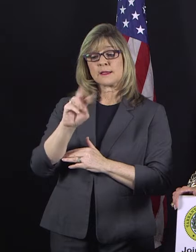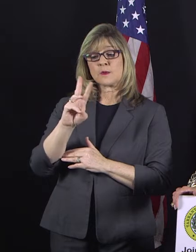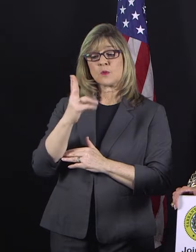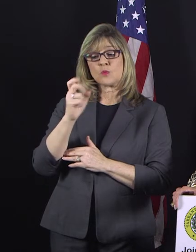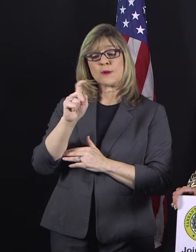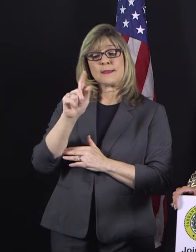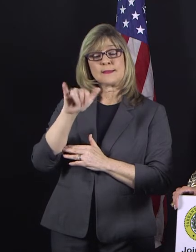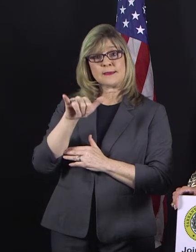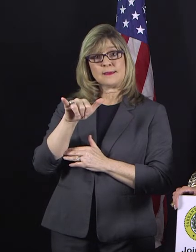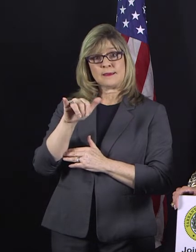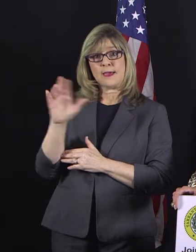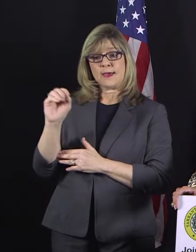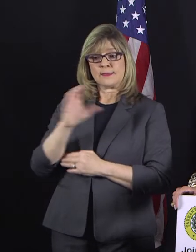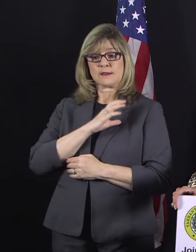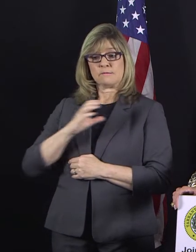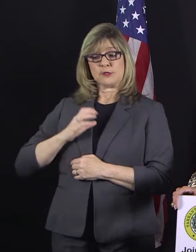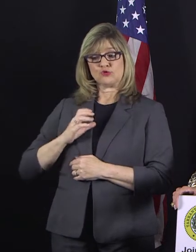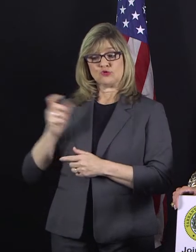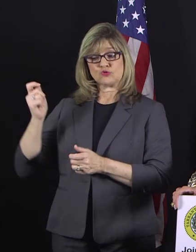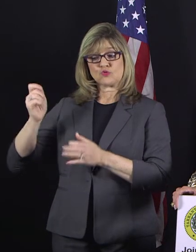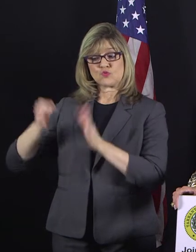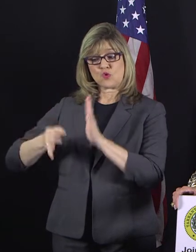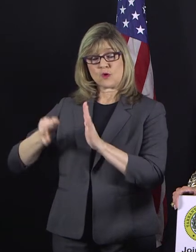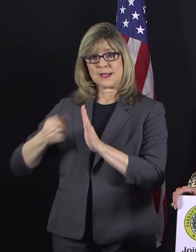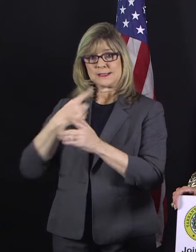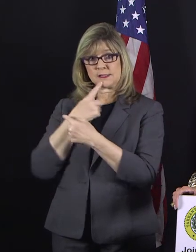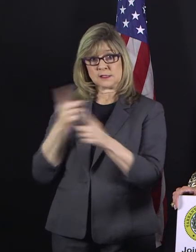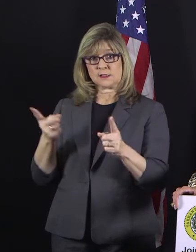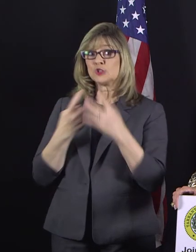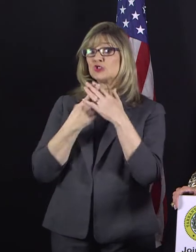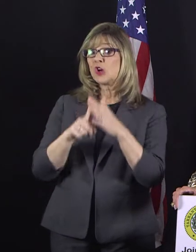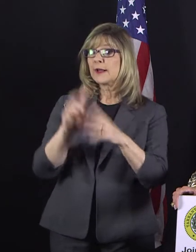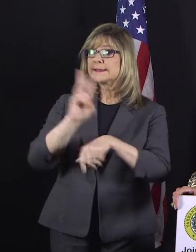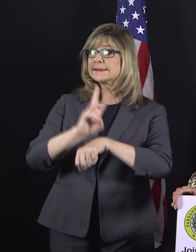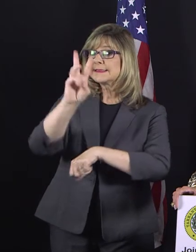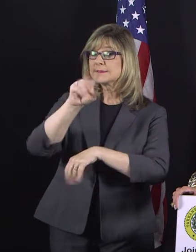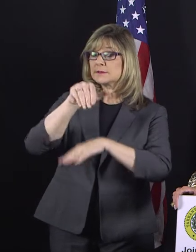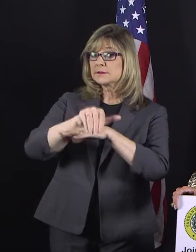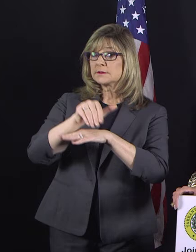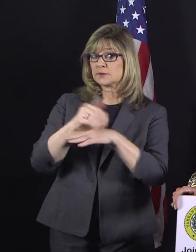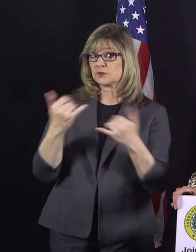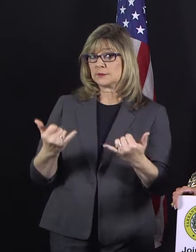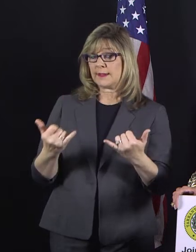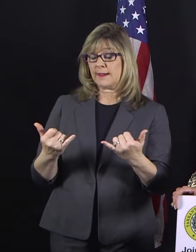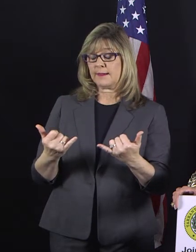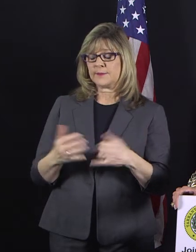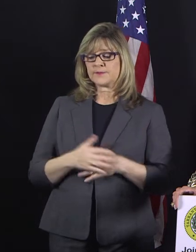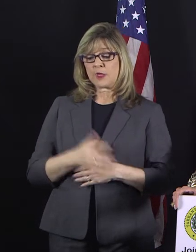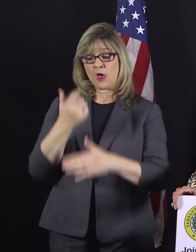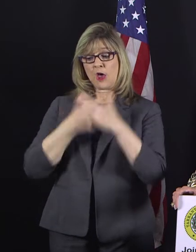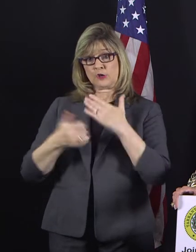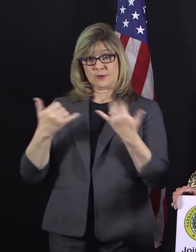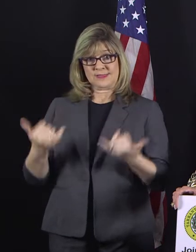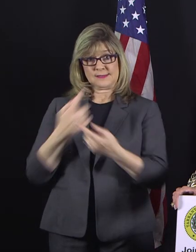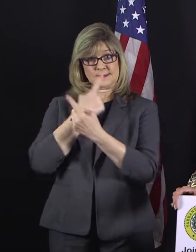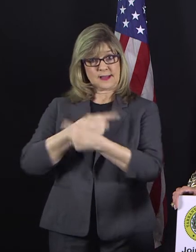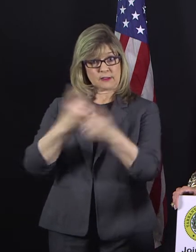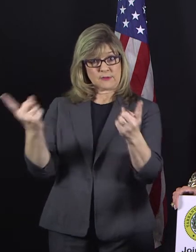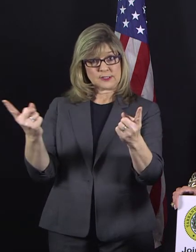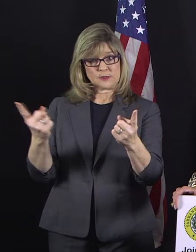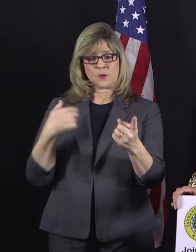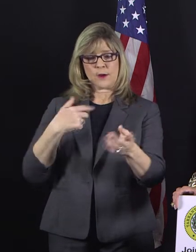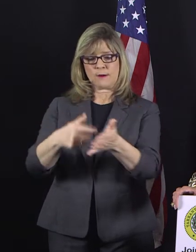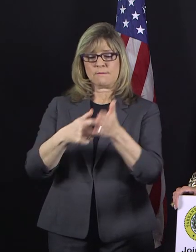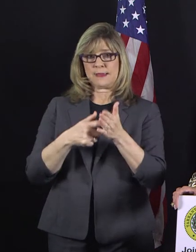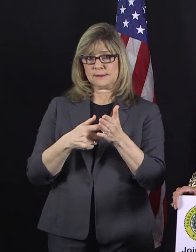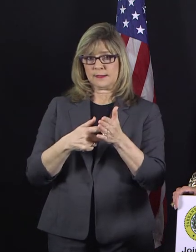issued. These updates go into effect at 6 p.m. today and under this declaration we are mandating